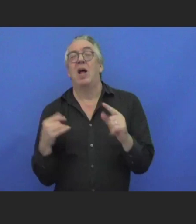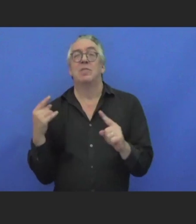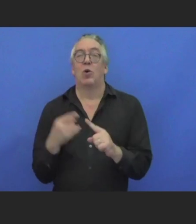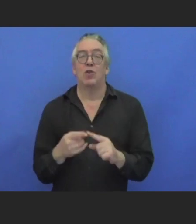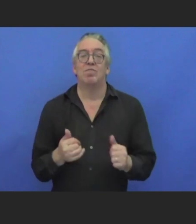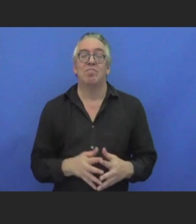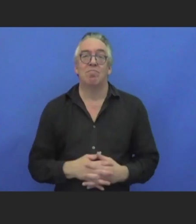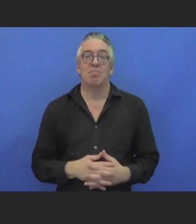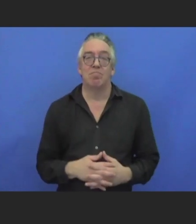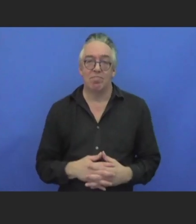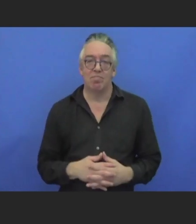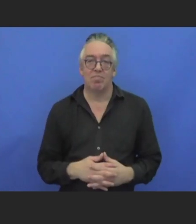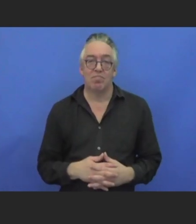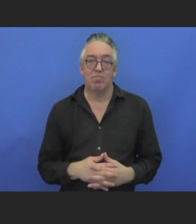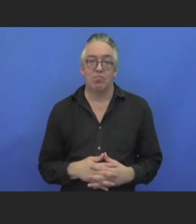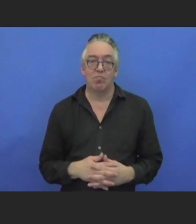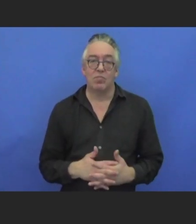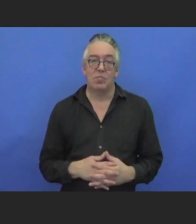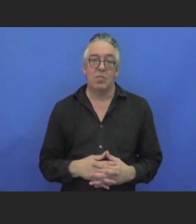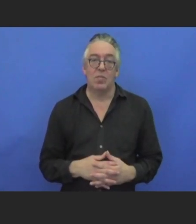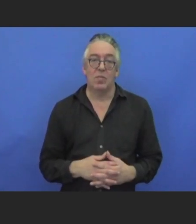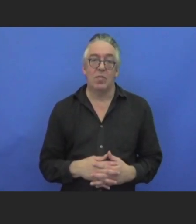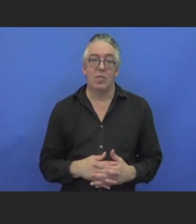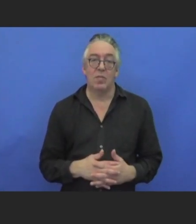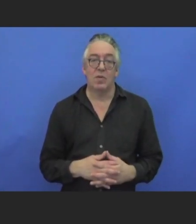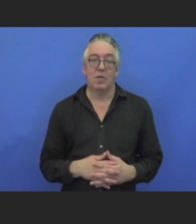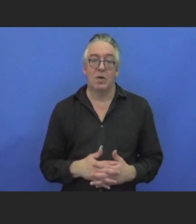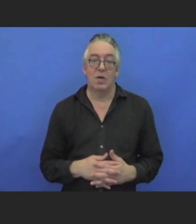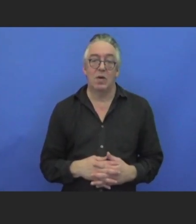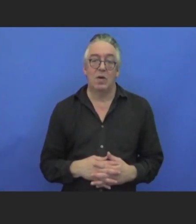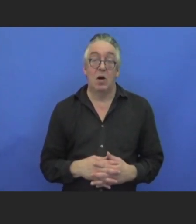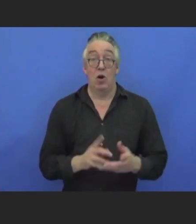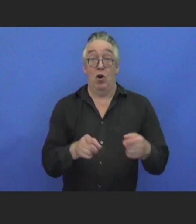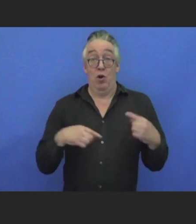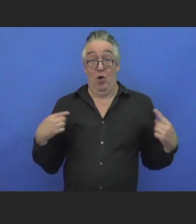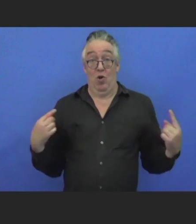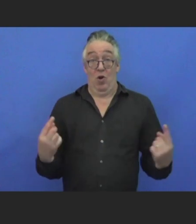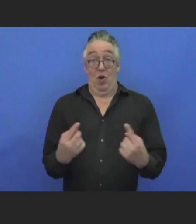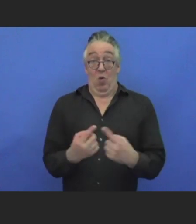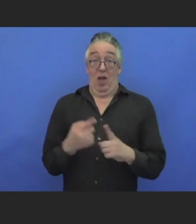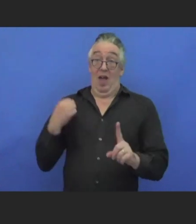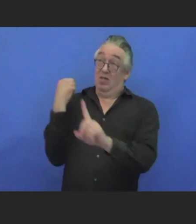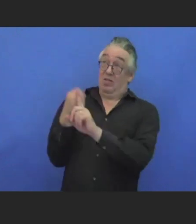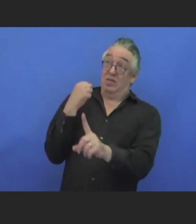I would just like to mention, even as we advocate for accessibility,